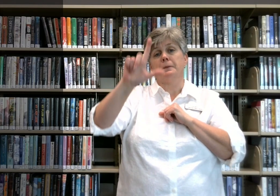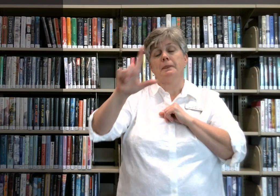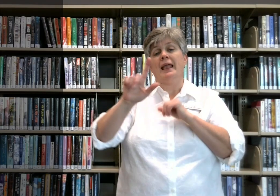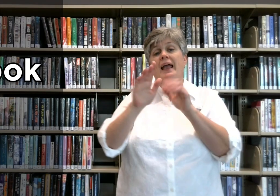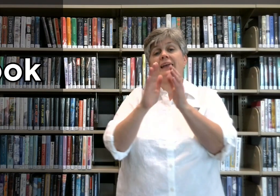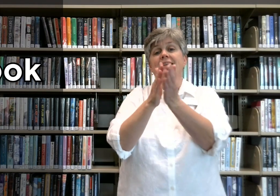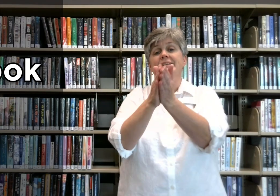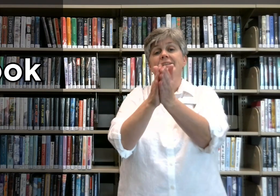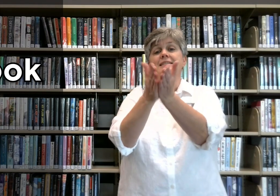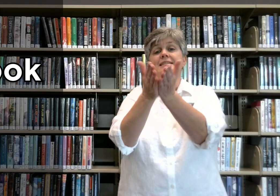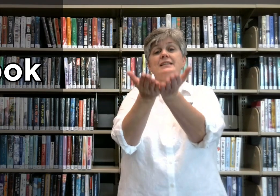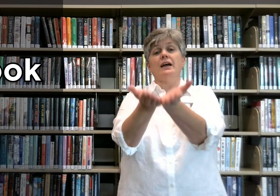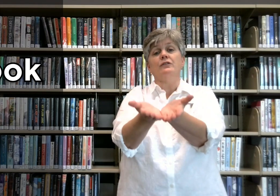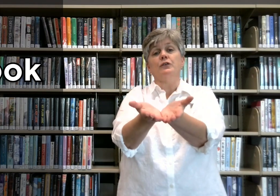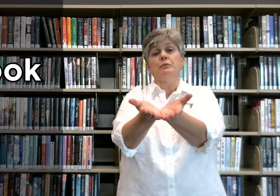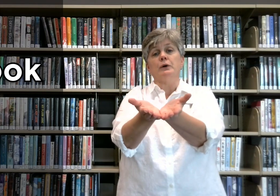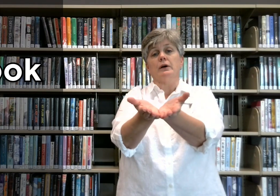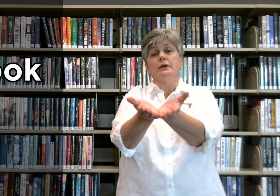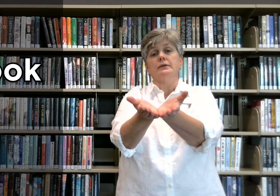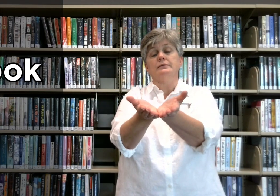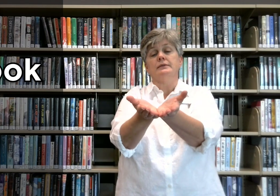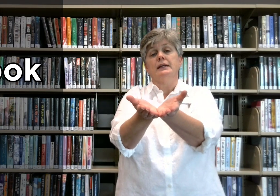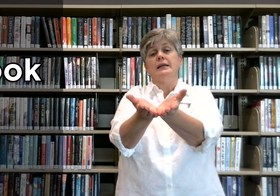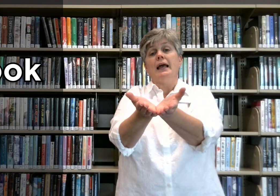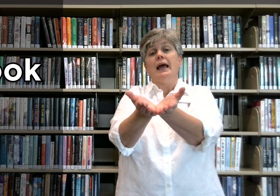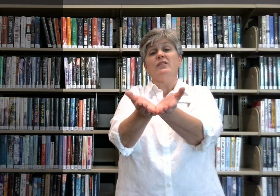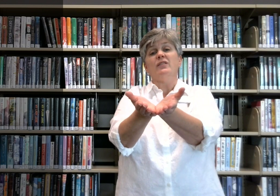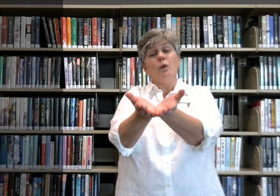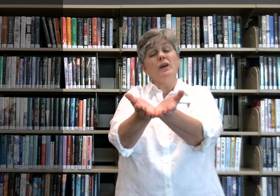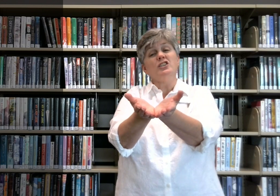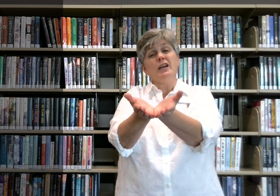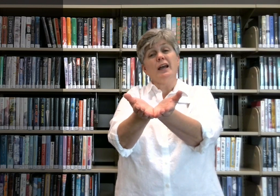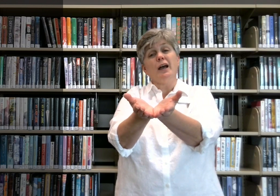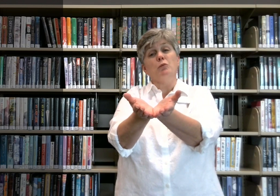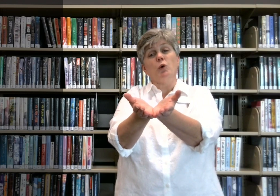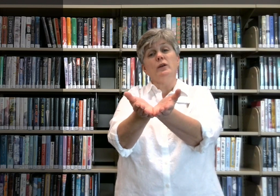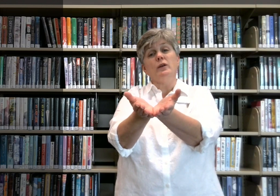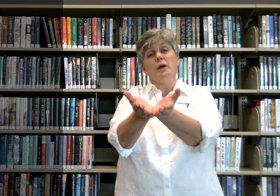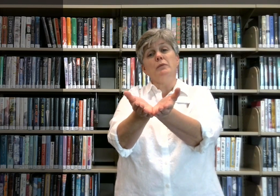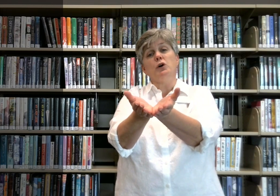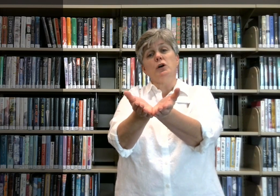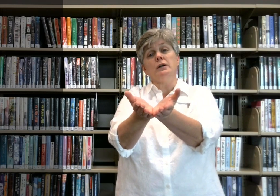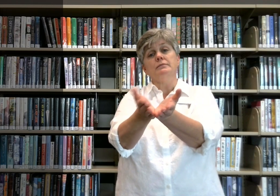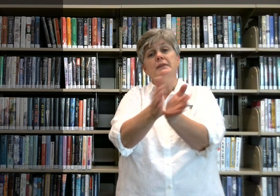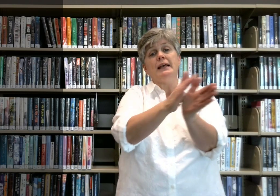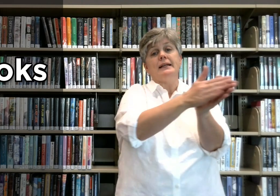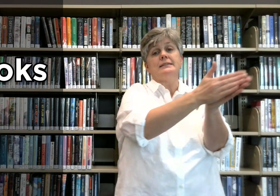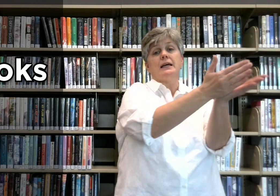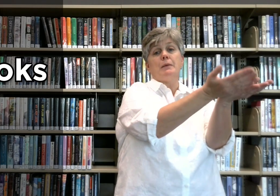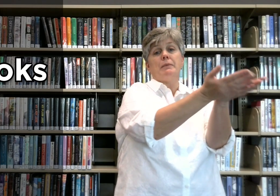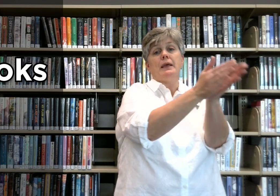And this is the sign for book. And if I want to check out more than one book, it's going to be